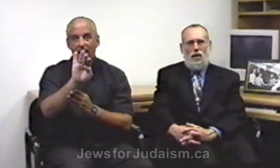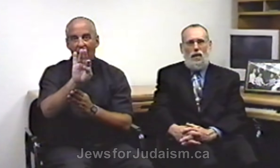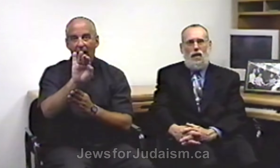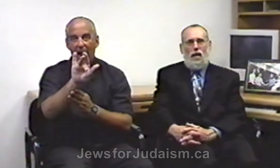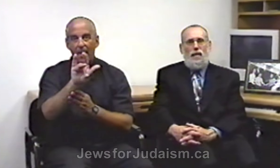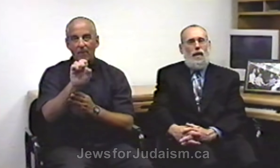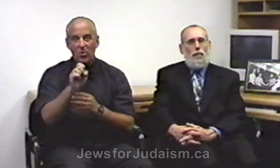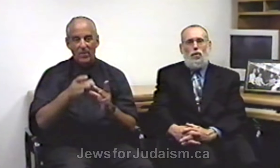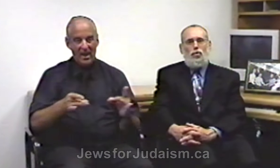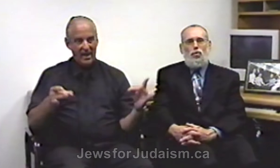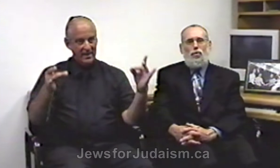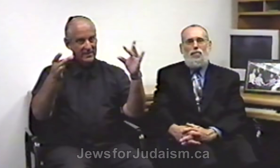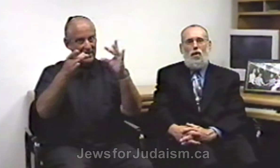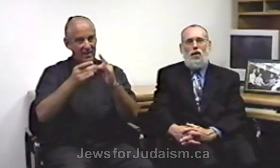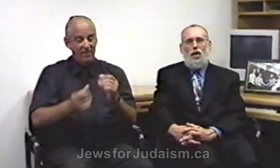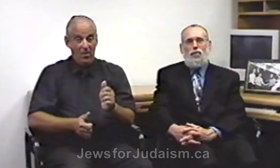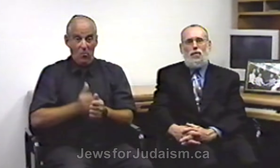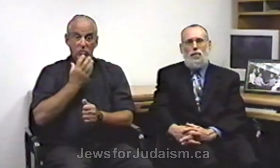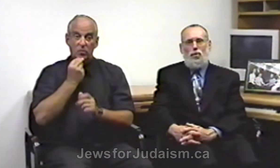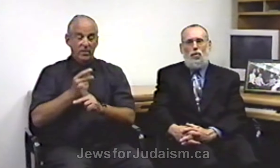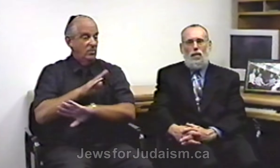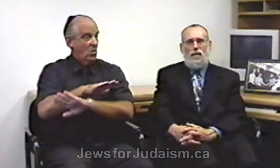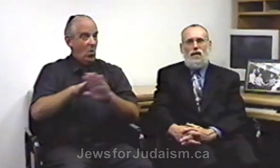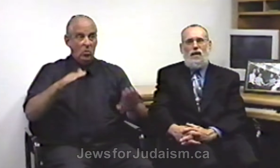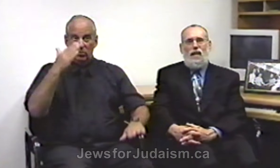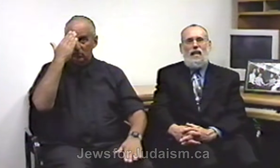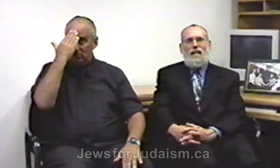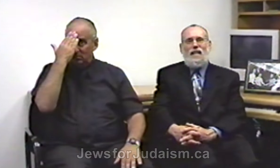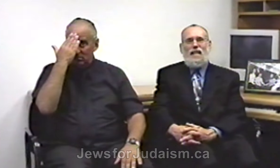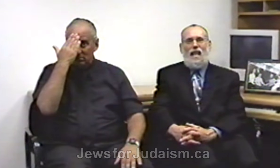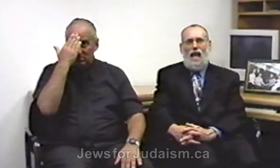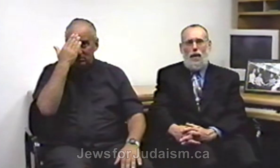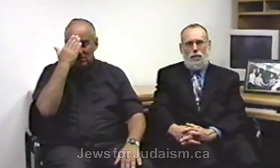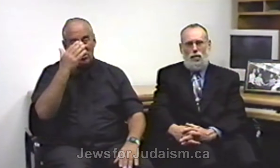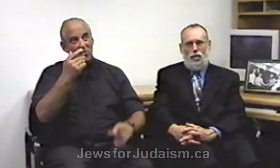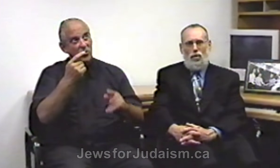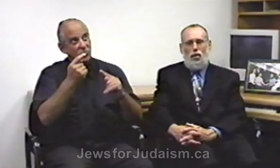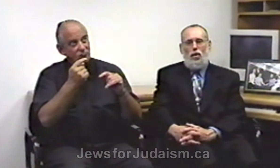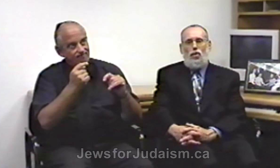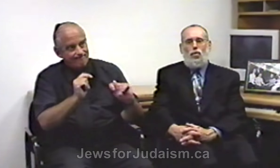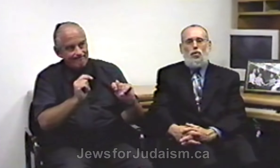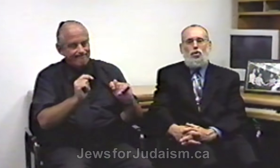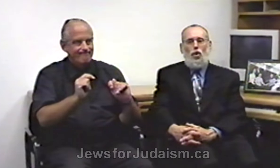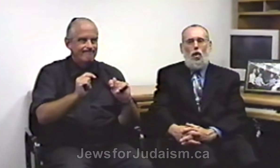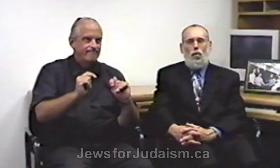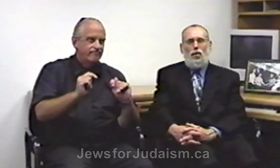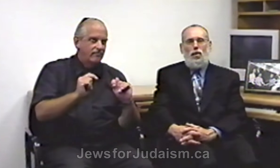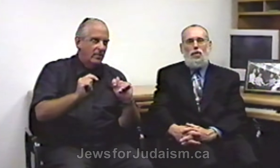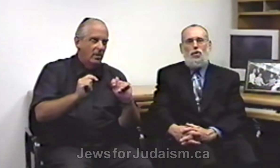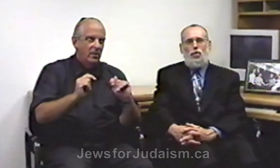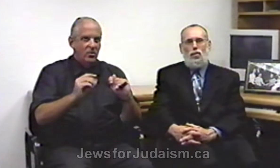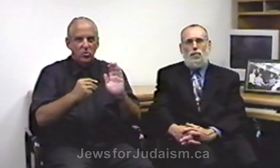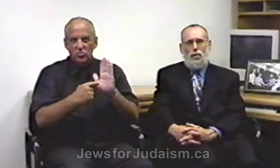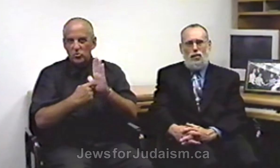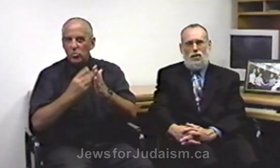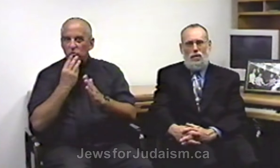that most Jews are very unfamiliar with in an attempt to show the Jewish person